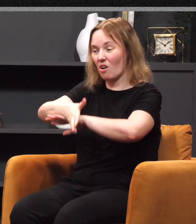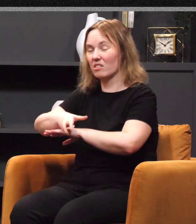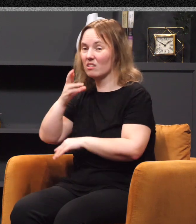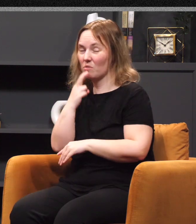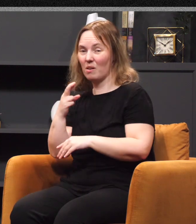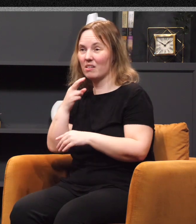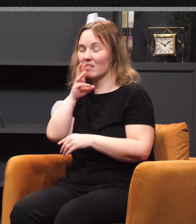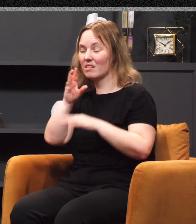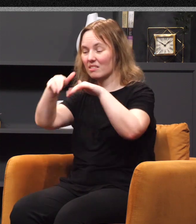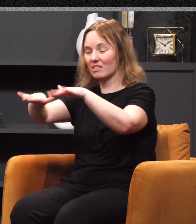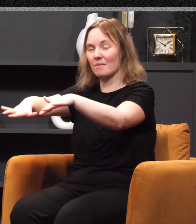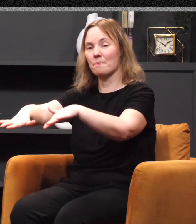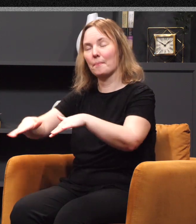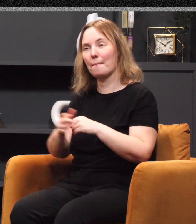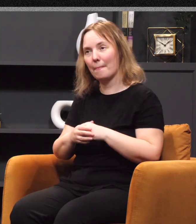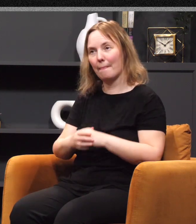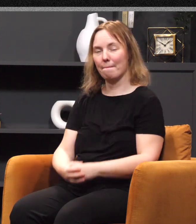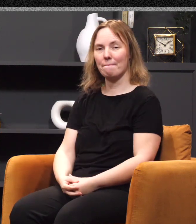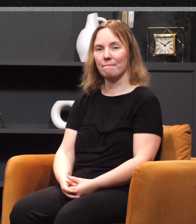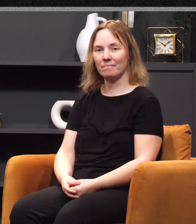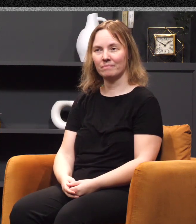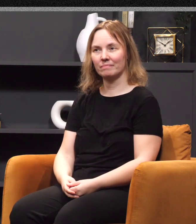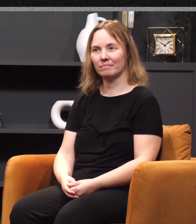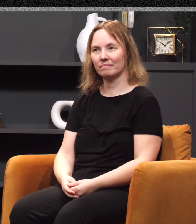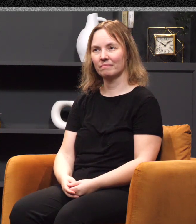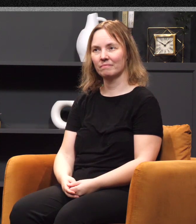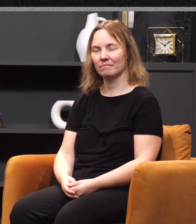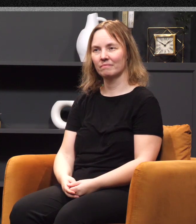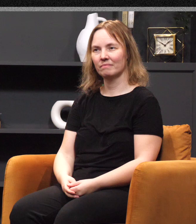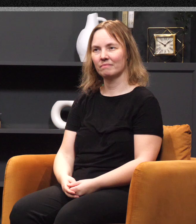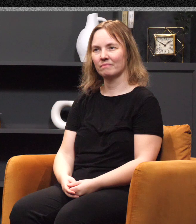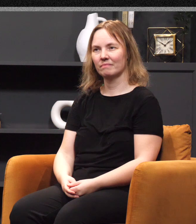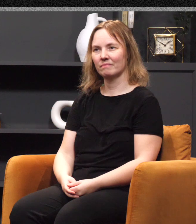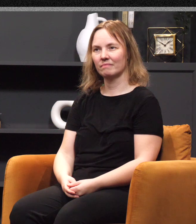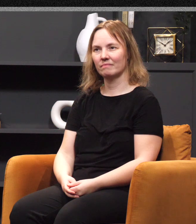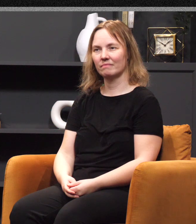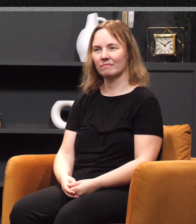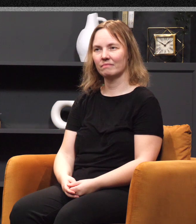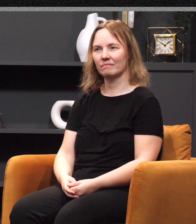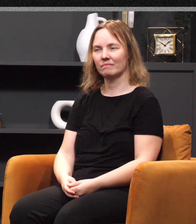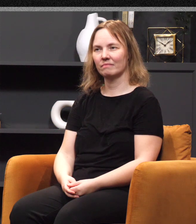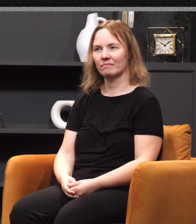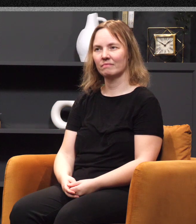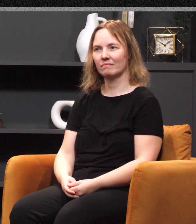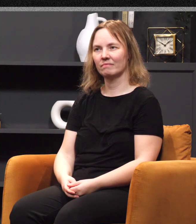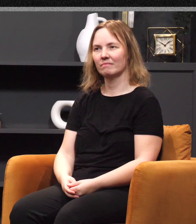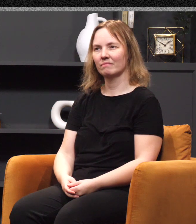Exodus 15. Moses led Israel from the Red Sea, and they went into the desert of Shur. For three days they traveled in the desert without finding